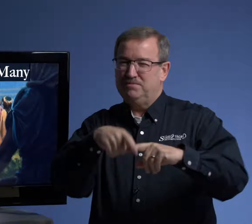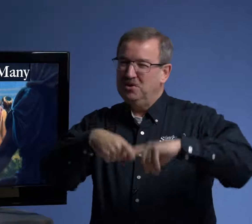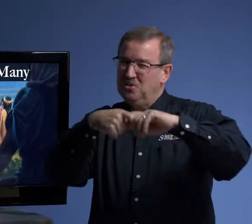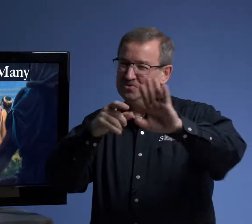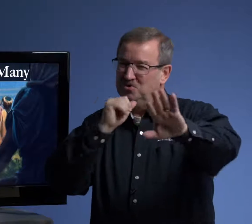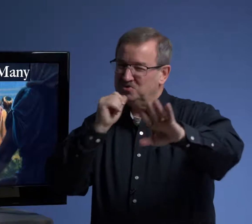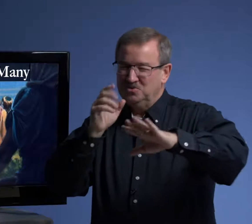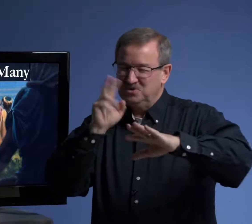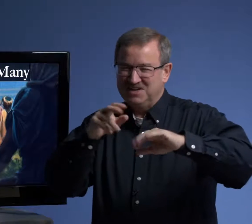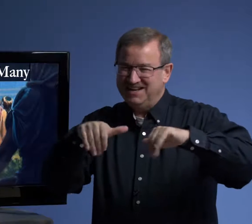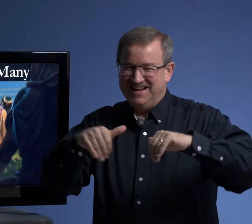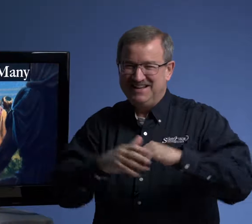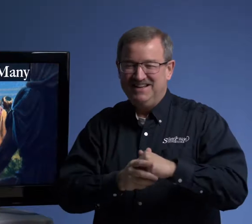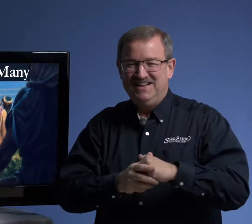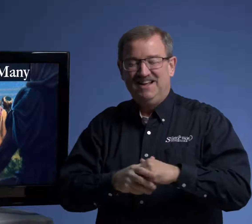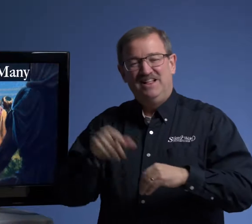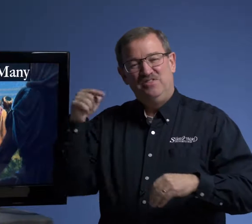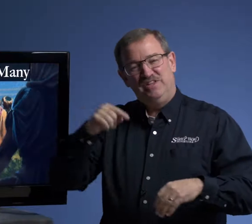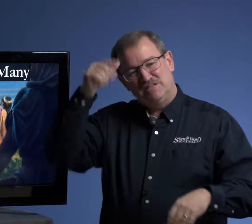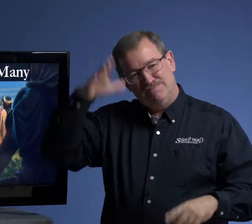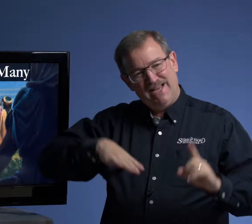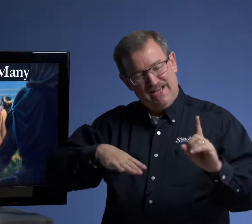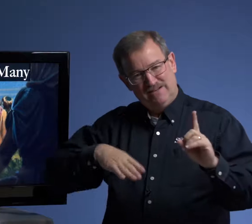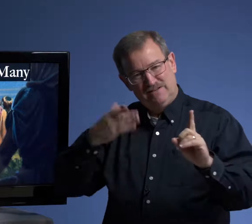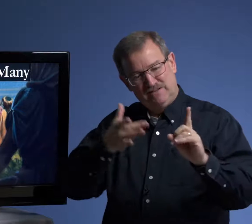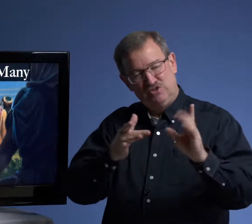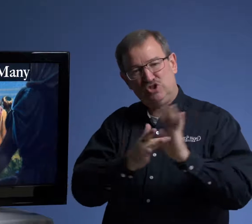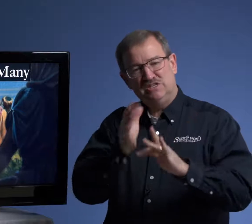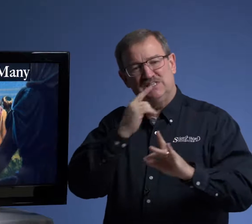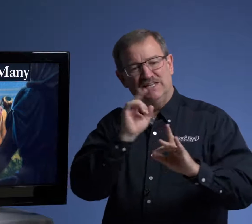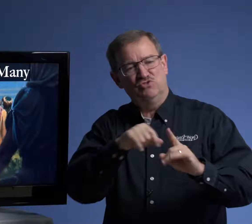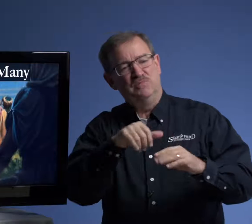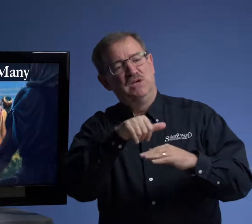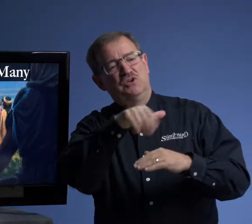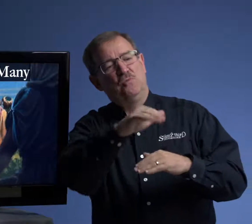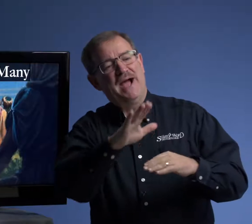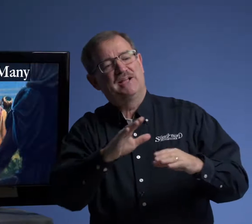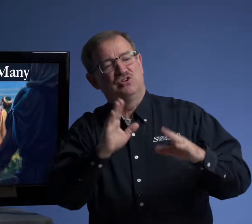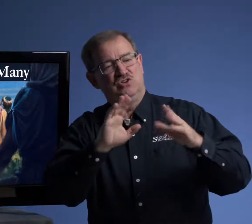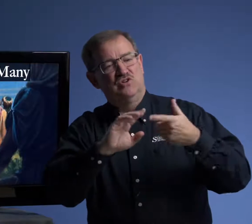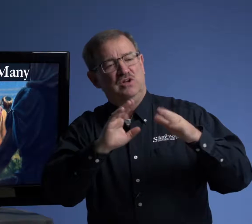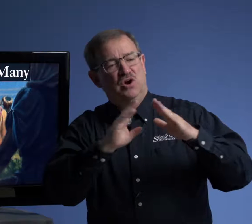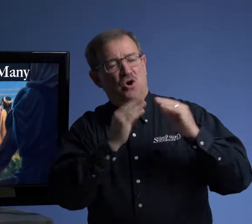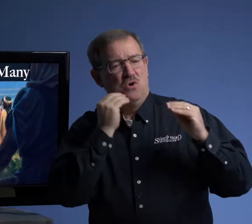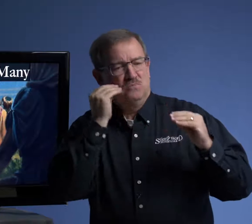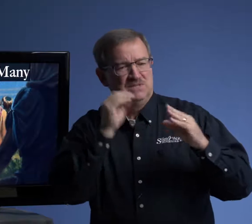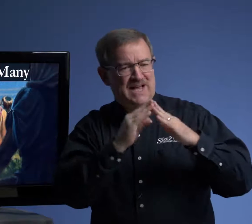but behold, don't look at yet. This man, Jesus said to him, go back to your hometown.